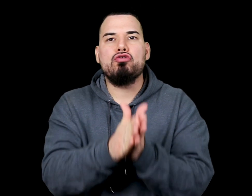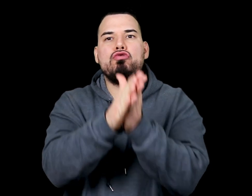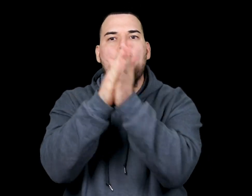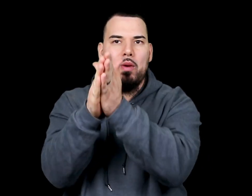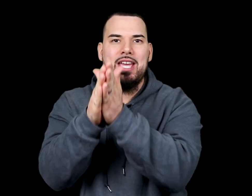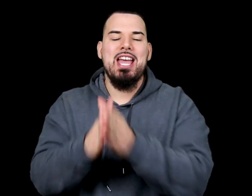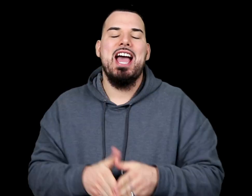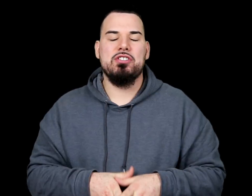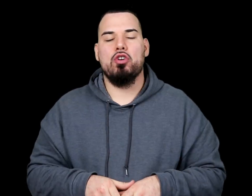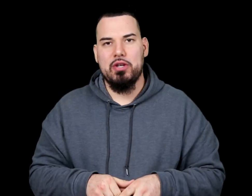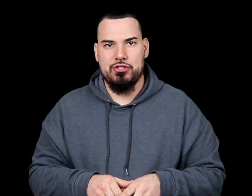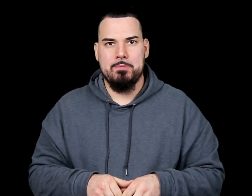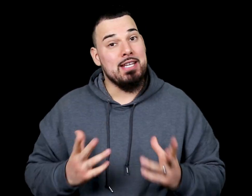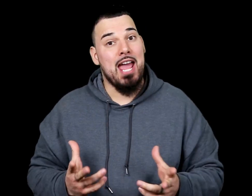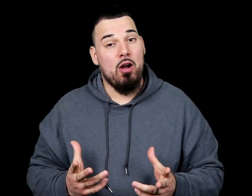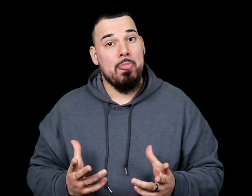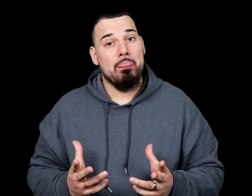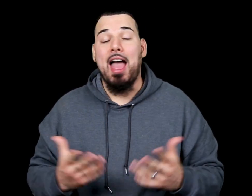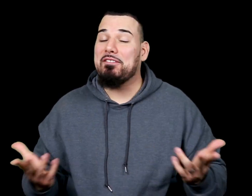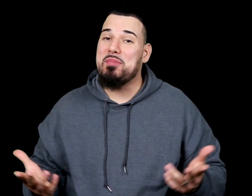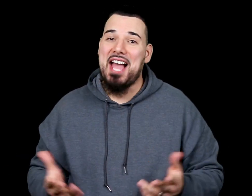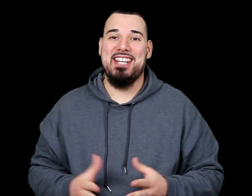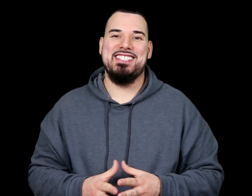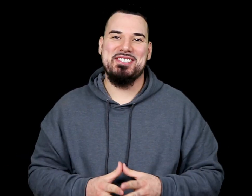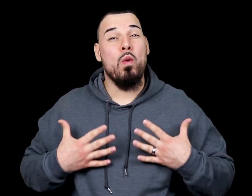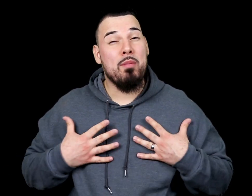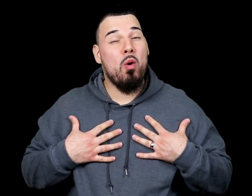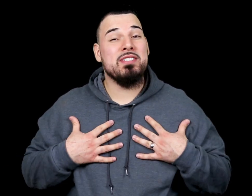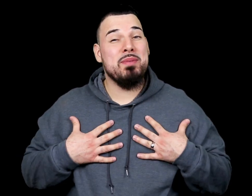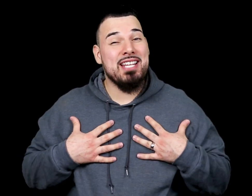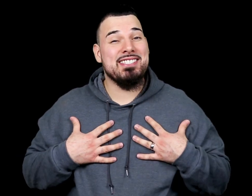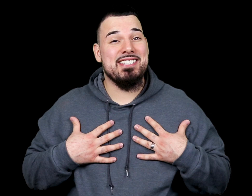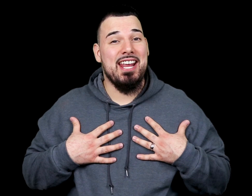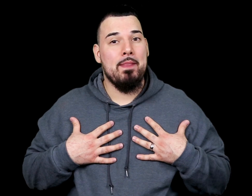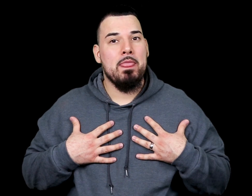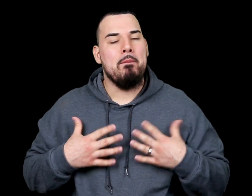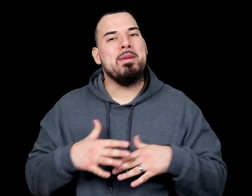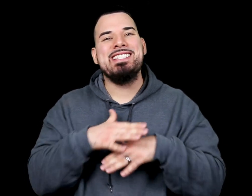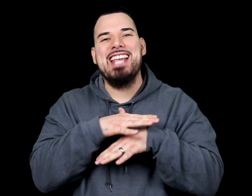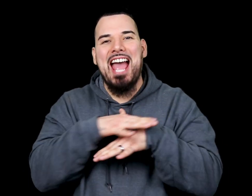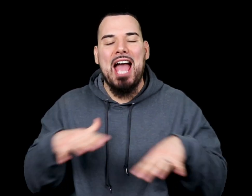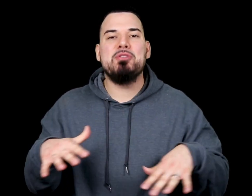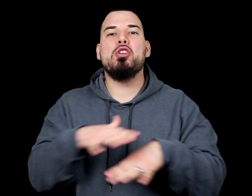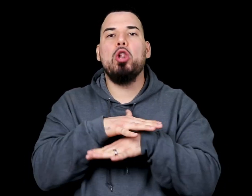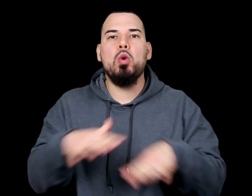growing as a Christian. Now, I have to be honest. What I'm going to be listening today means absolutely